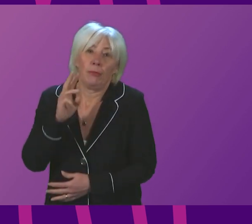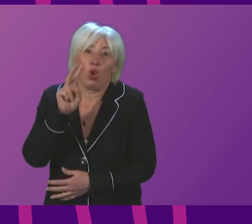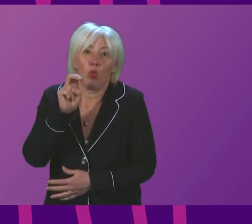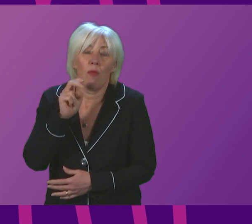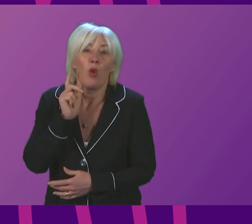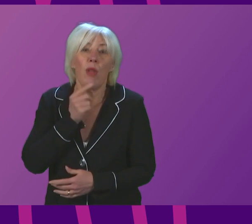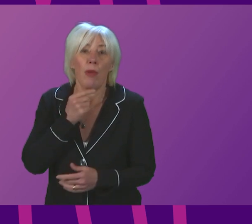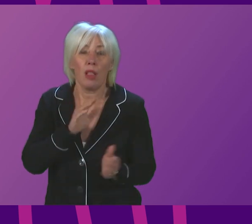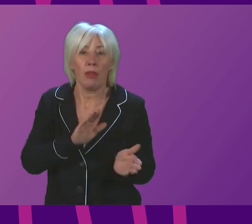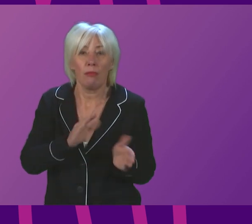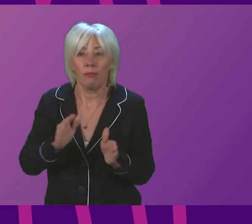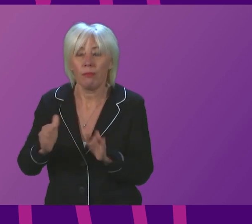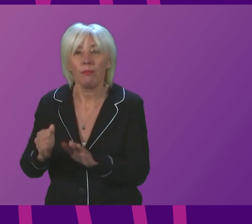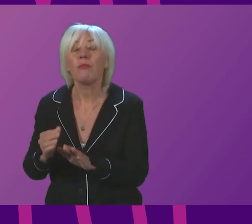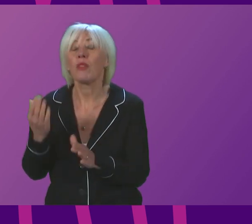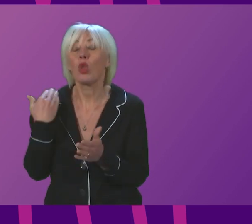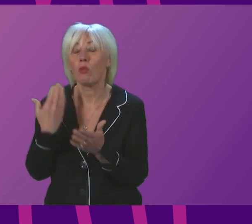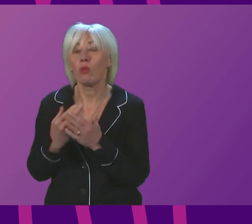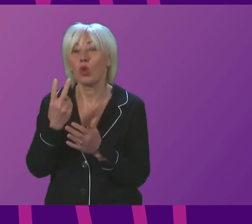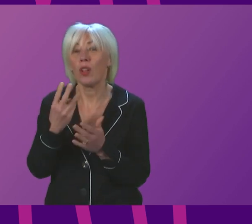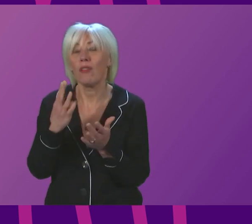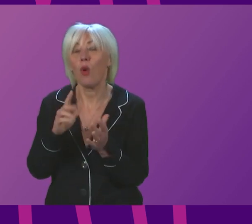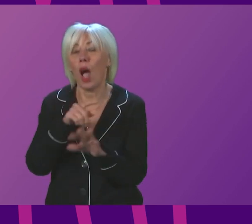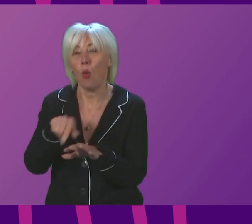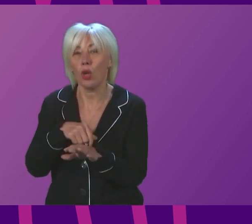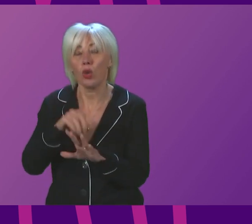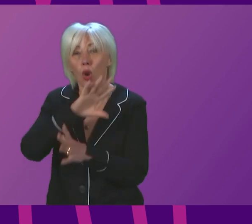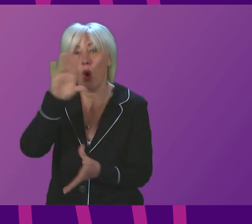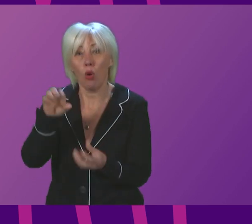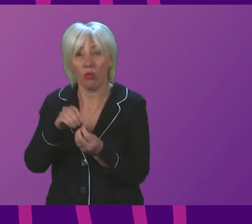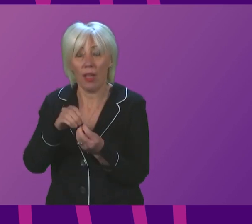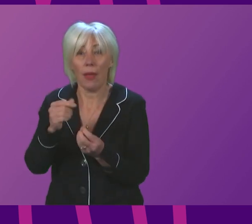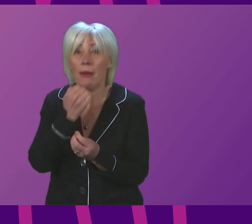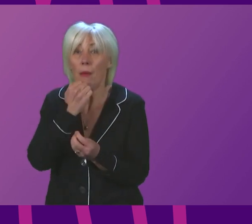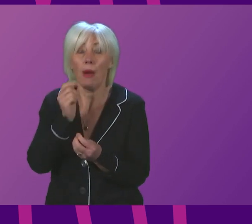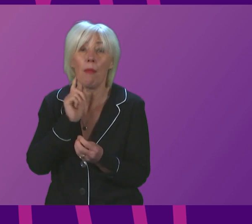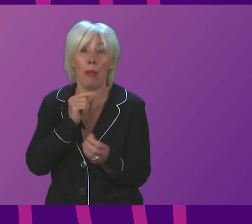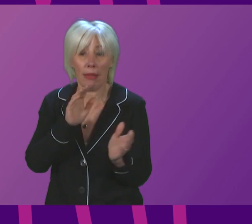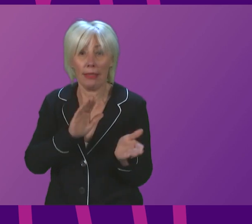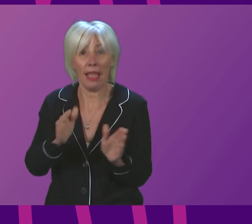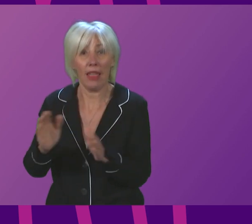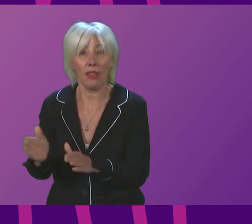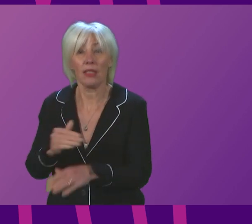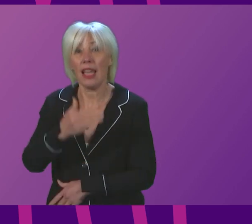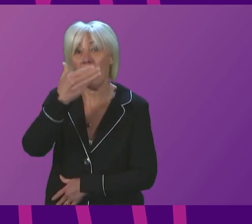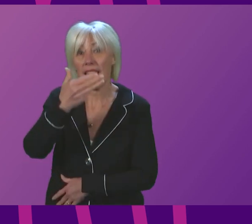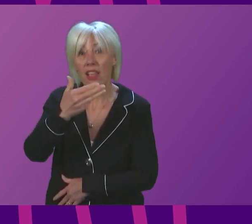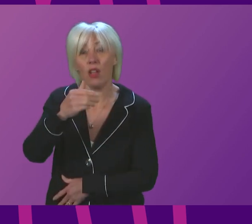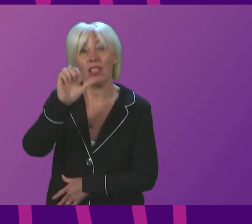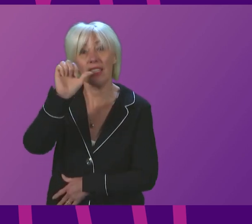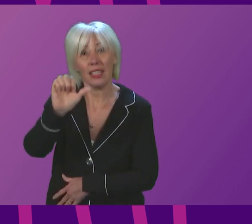been reported over the past 24 hours, and that takes the total number of deaths registered under the daily definition of deaths to 9